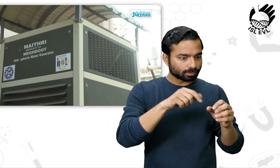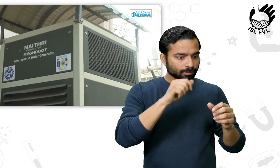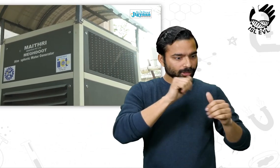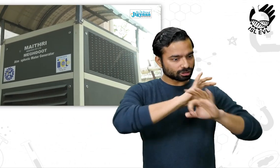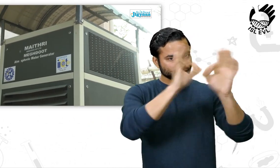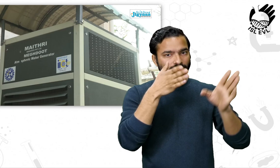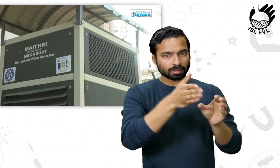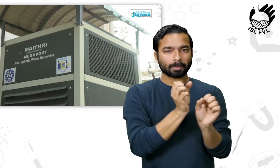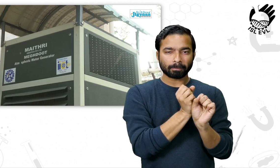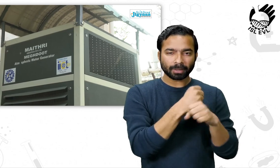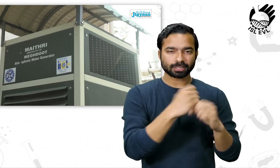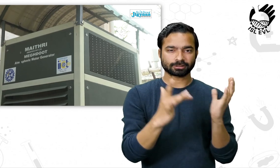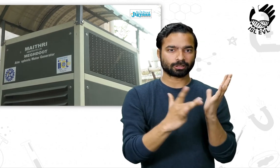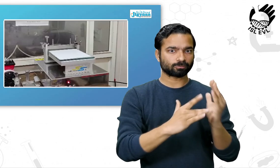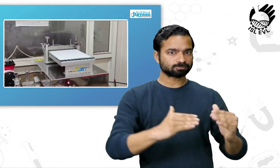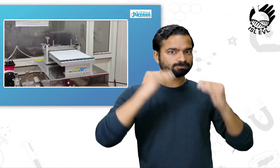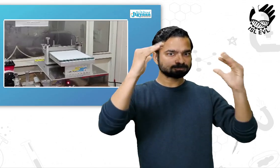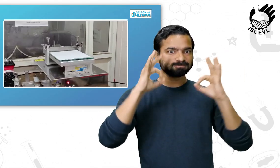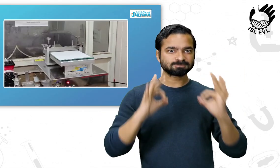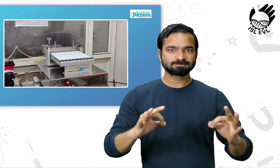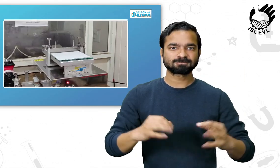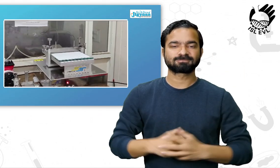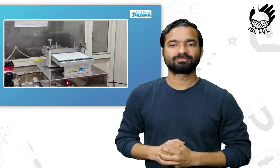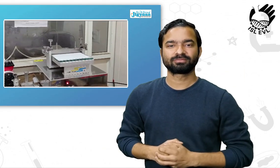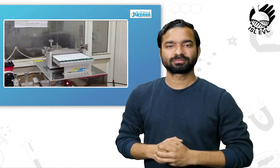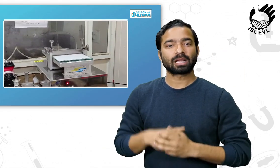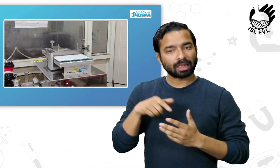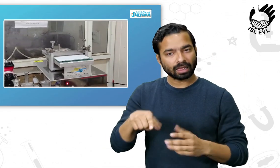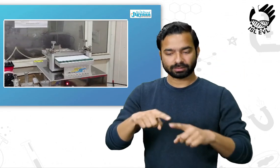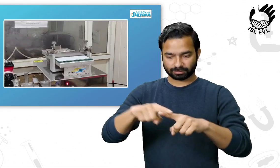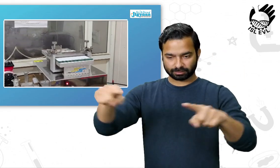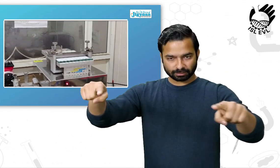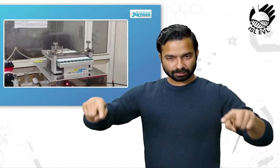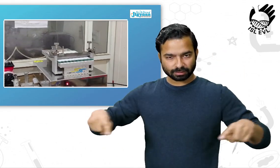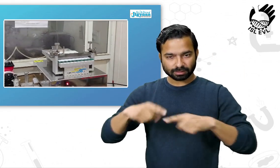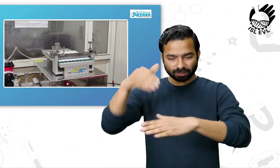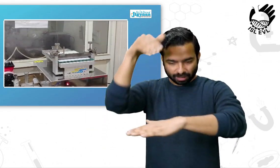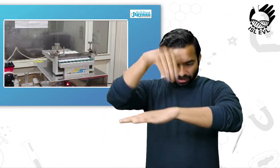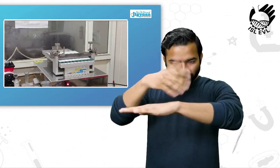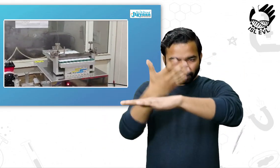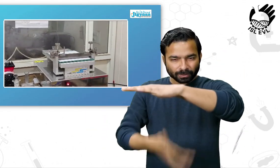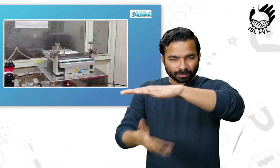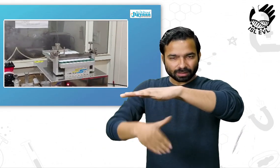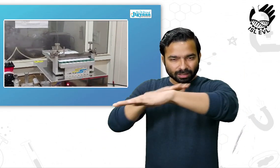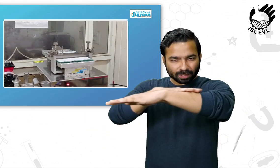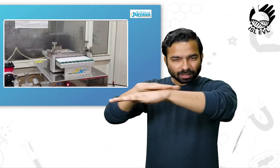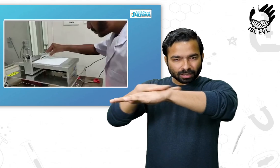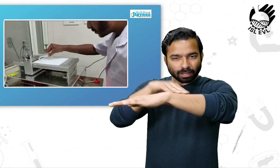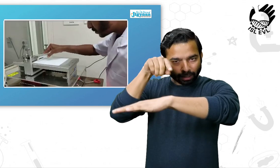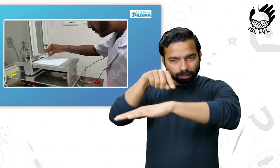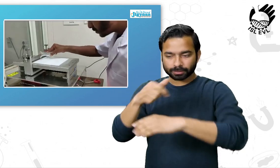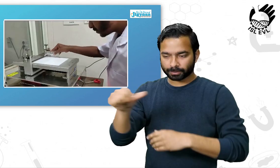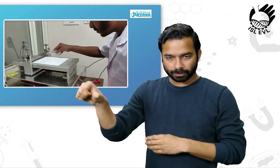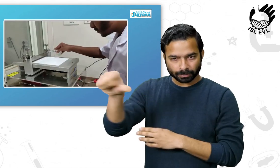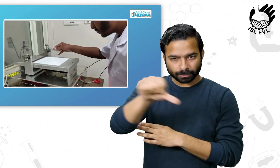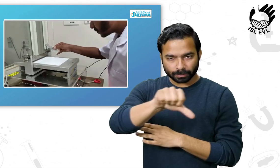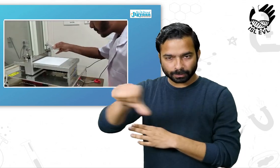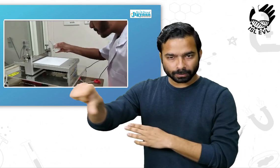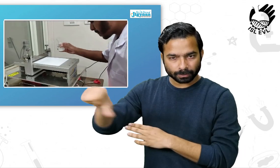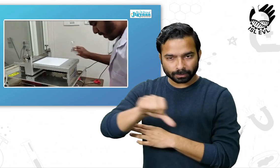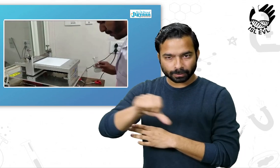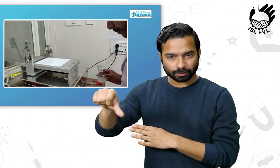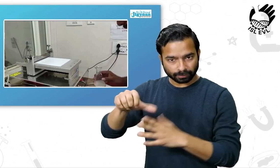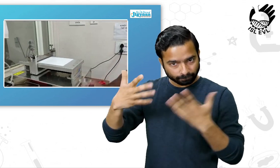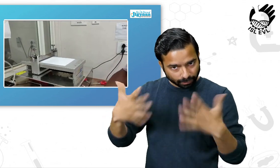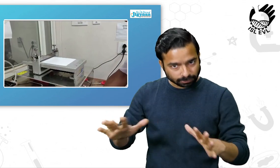water from atmosphere. The membranes are made with specific polymers. The polymers